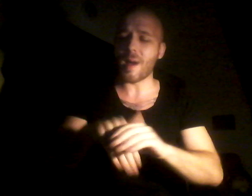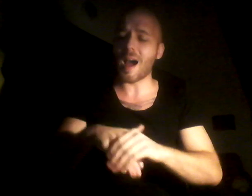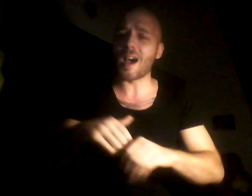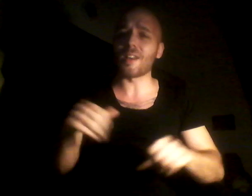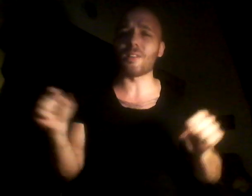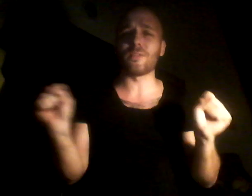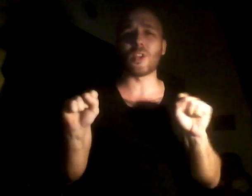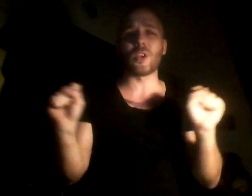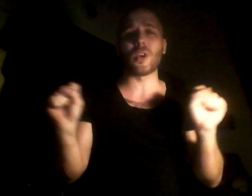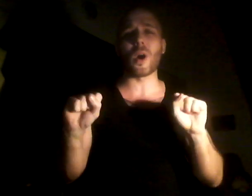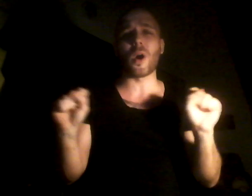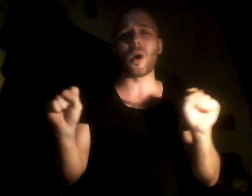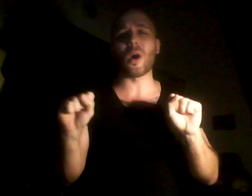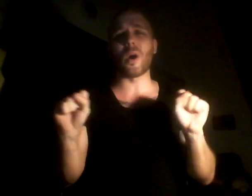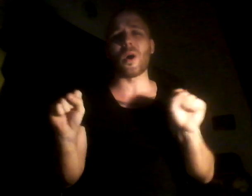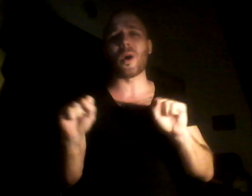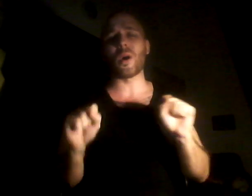how I've never gone Oh